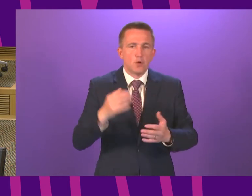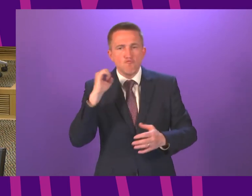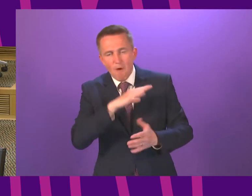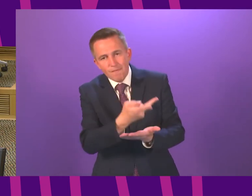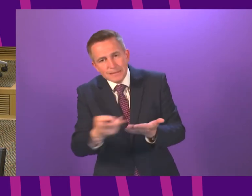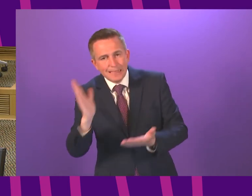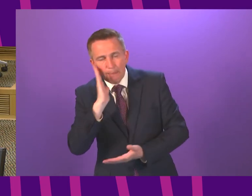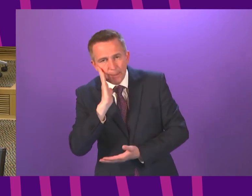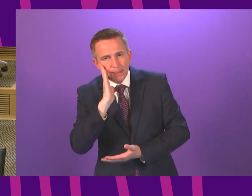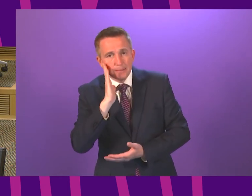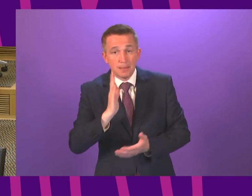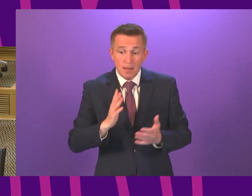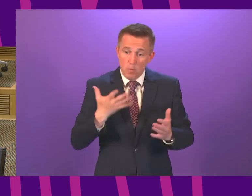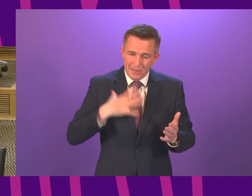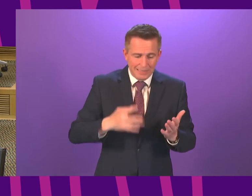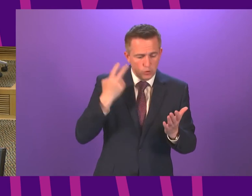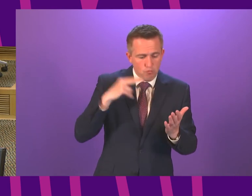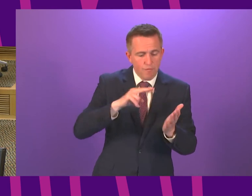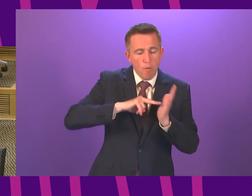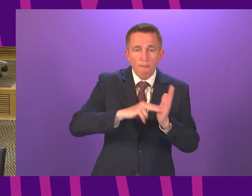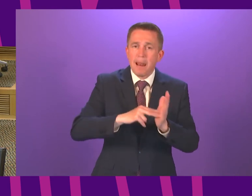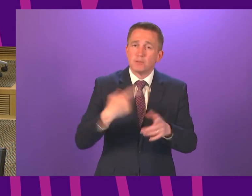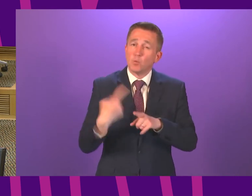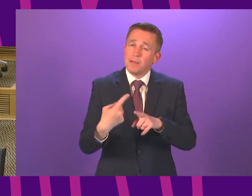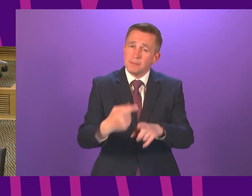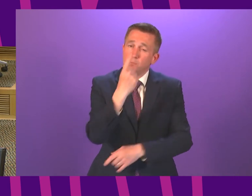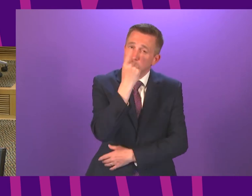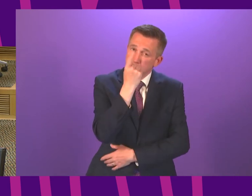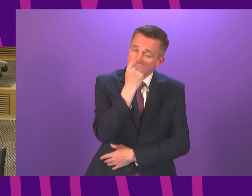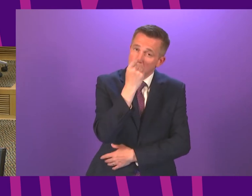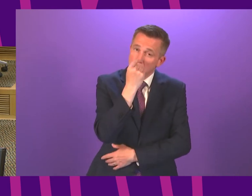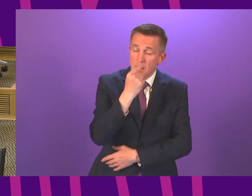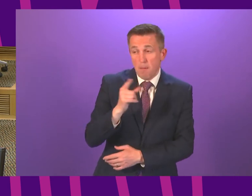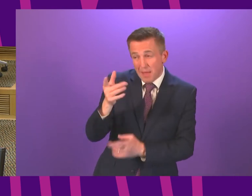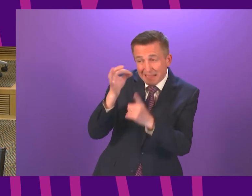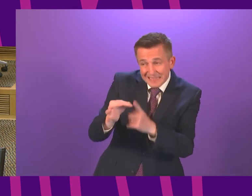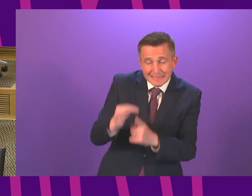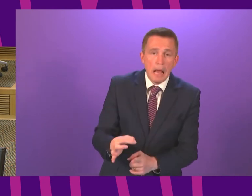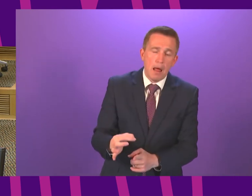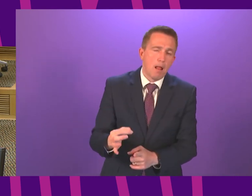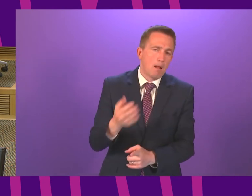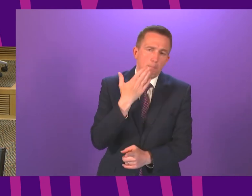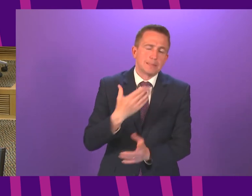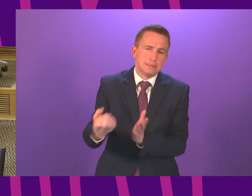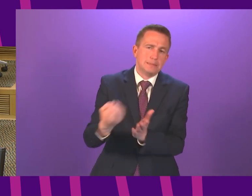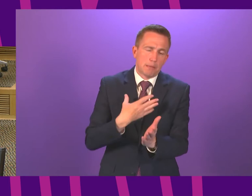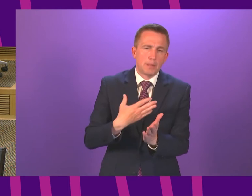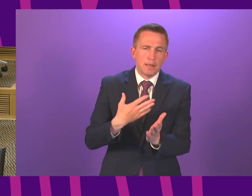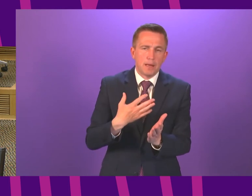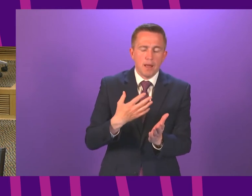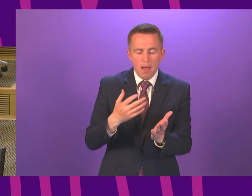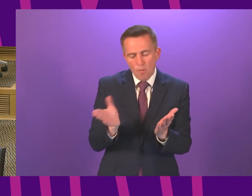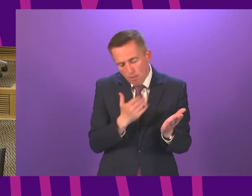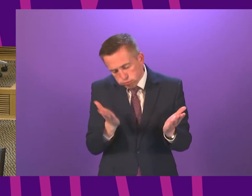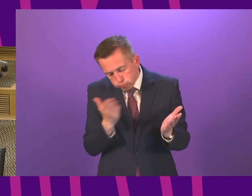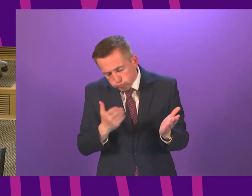plans or updated plans on that as quickly as possible but on the specific I'm as I say happy to look at the detail and reply